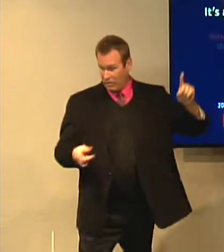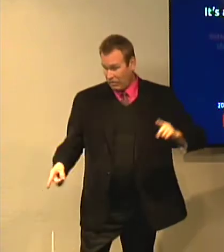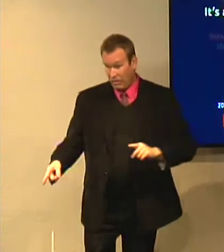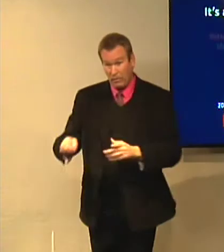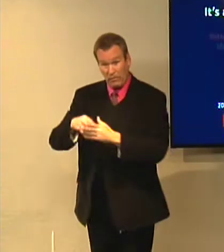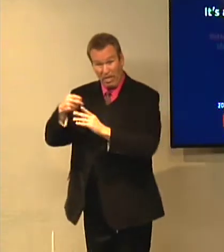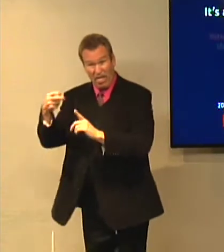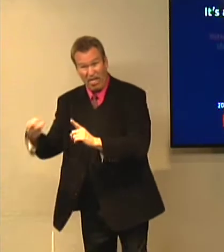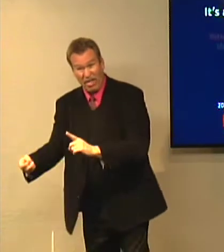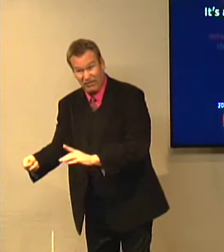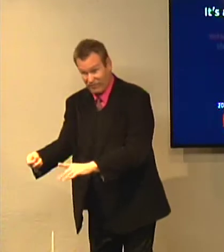Their body,